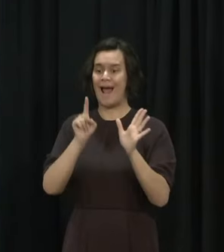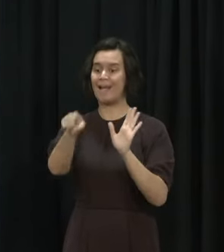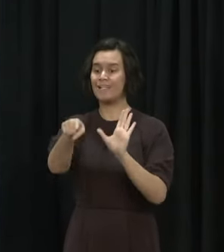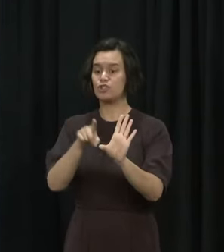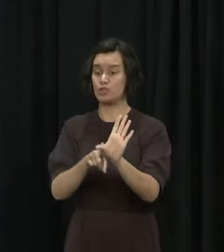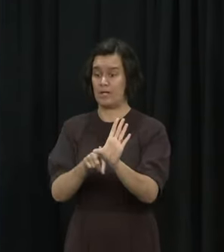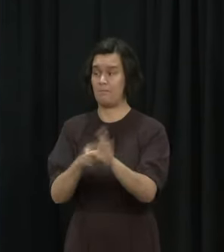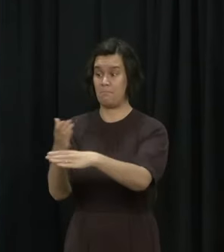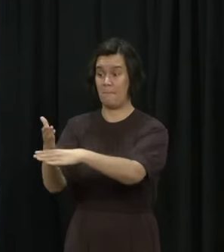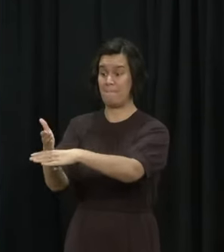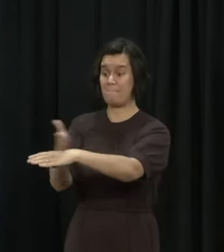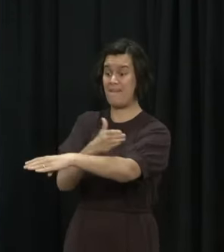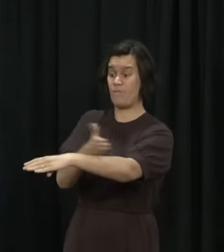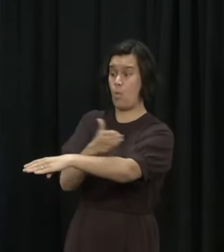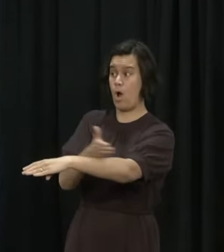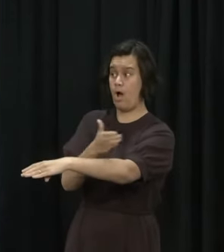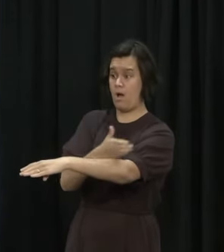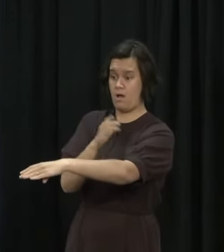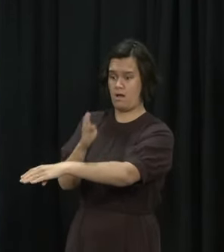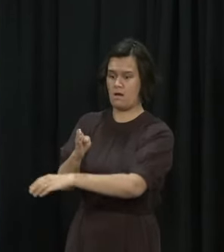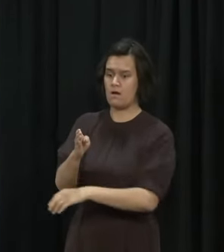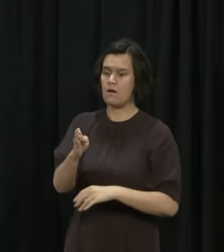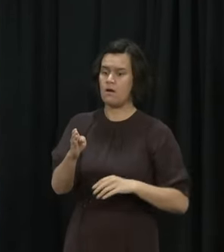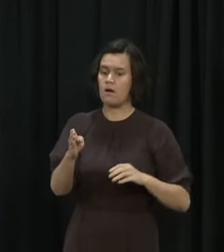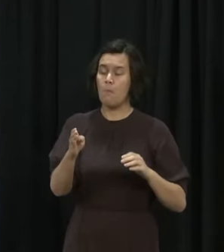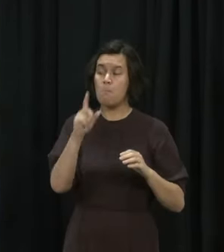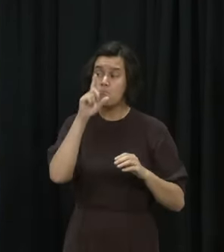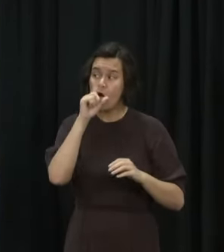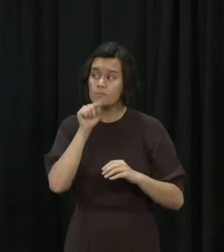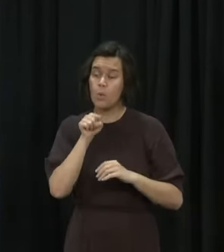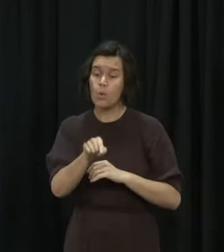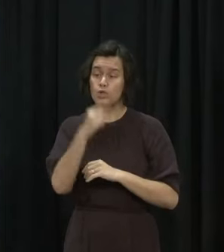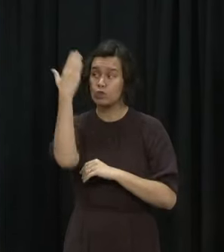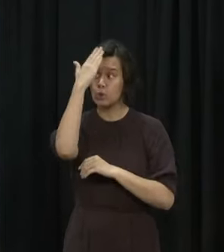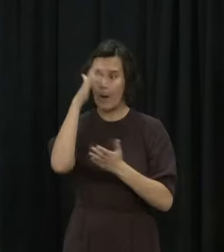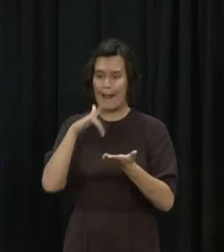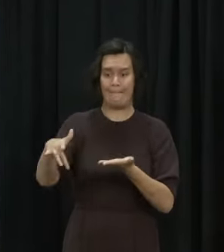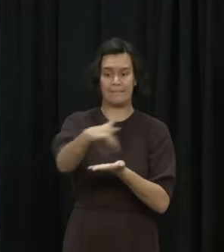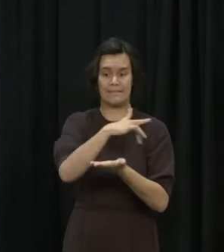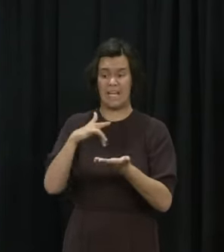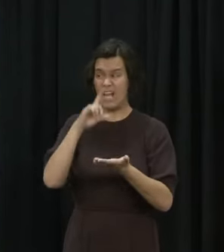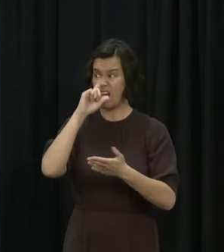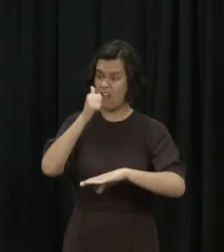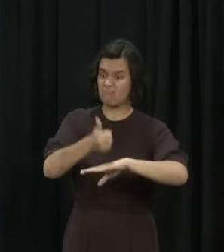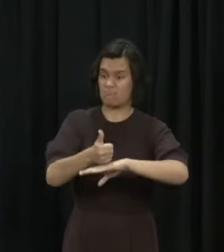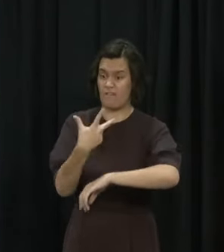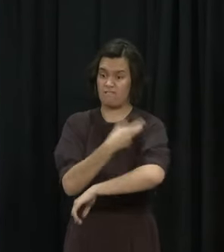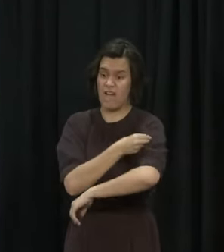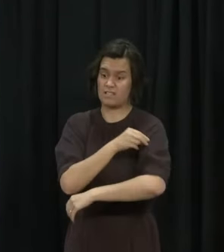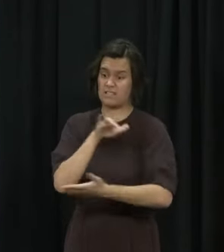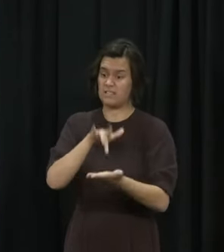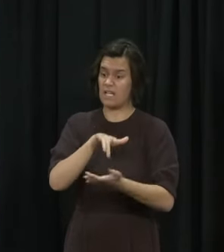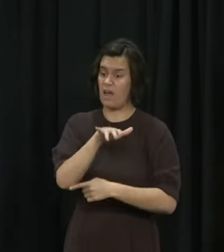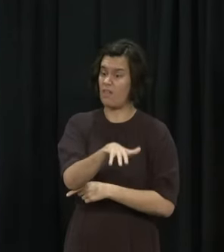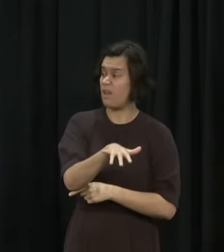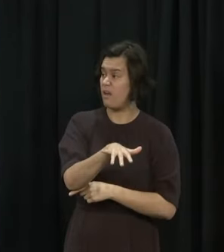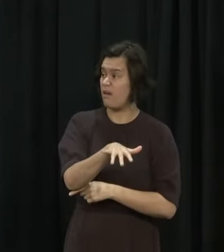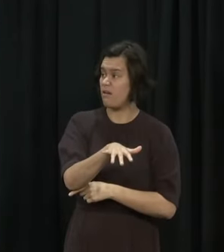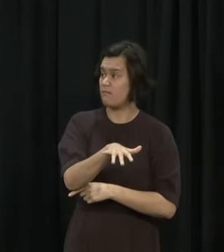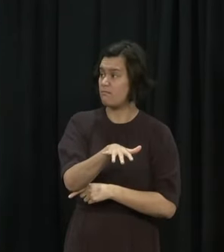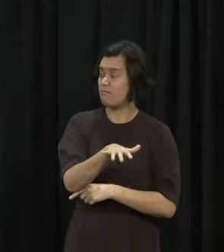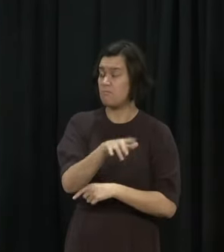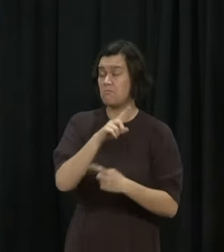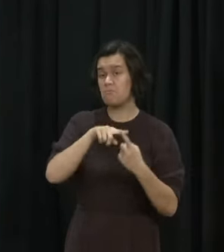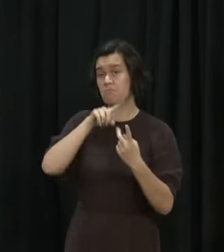primary schools being used as a vector for the disease and also do you have a minimum amount of kids that you want vaccinated and if you don't